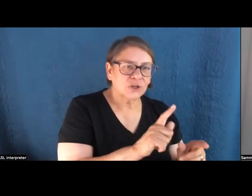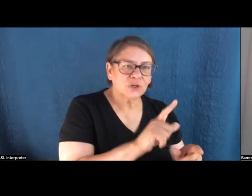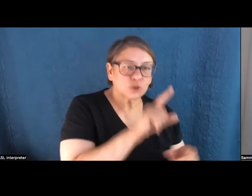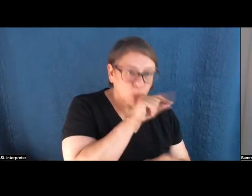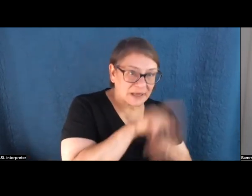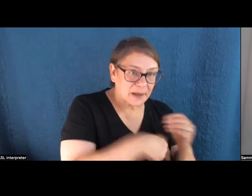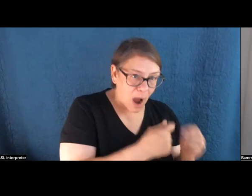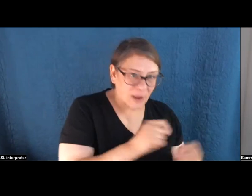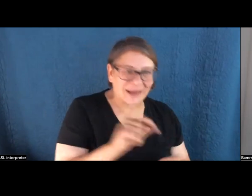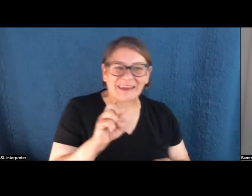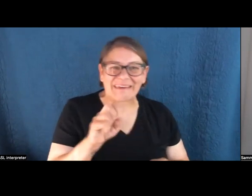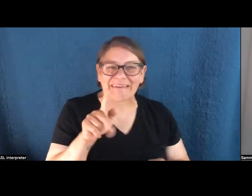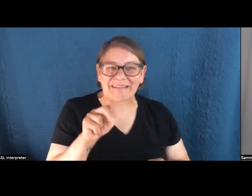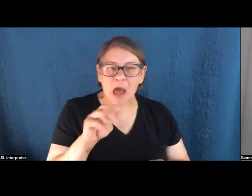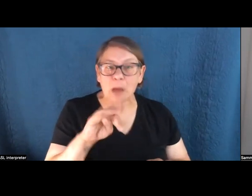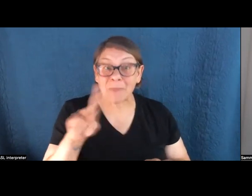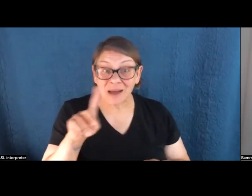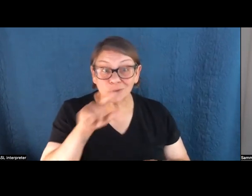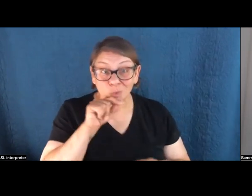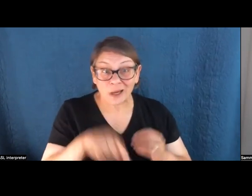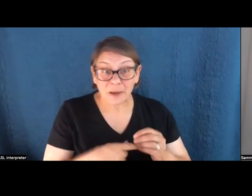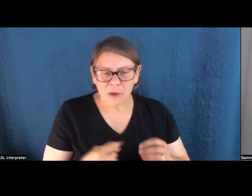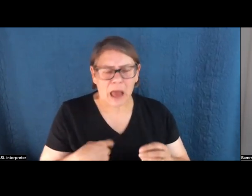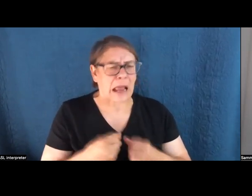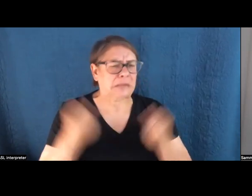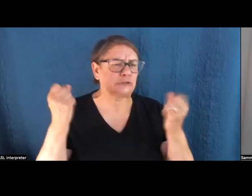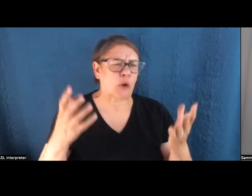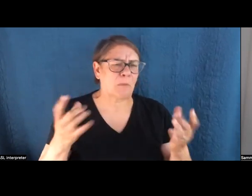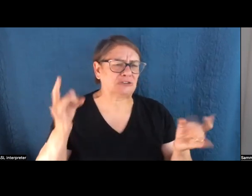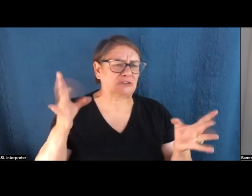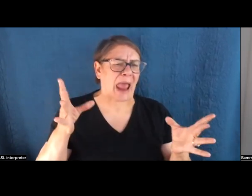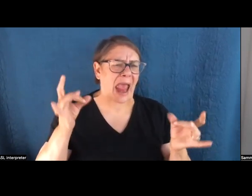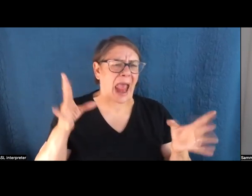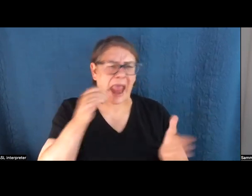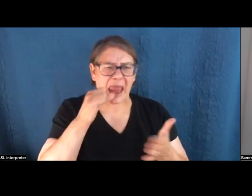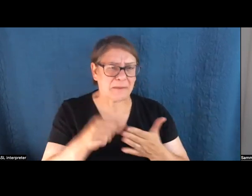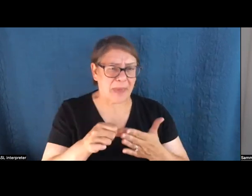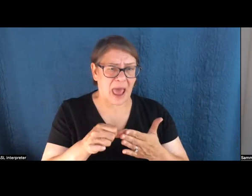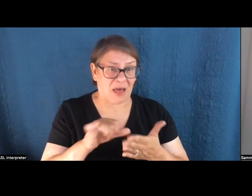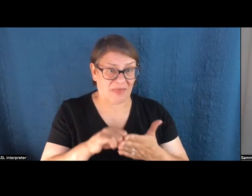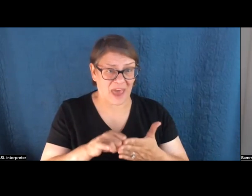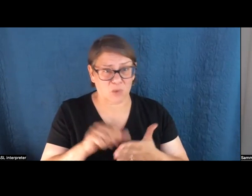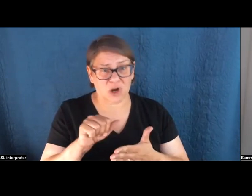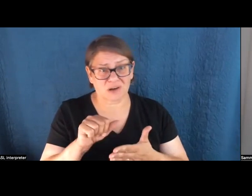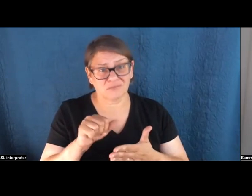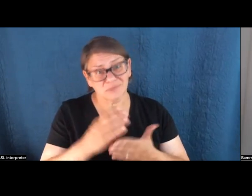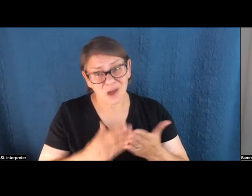it was nasty. I don't mean to make light of it. I got thousands of sort of hate mail type messages, many of which were anti-Semitic, which was